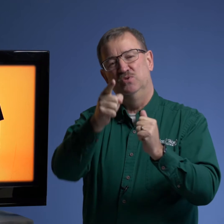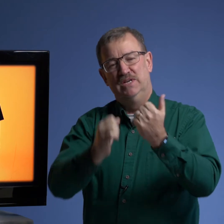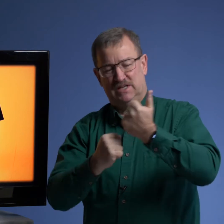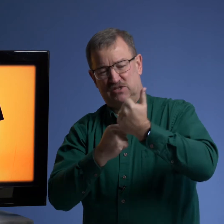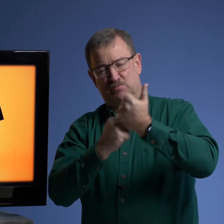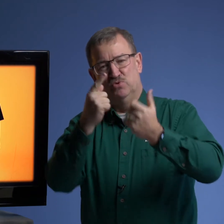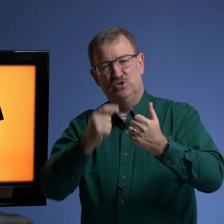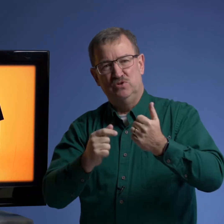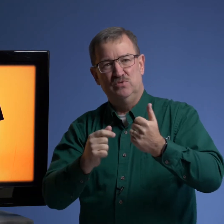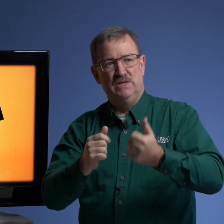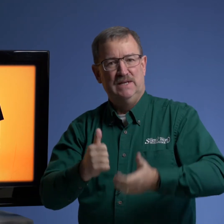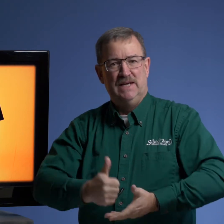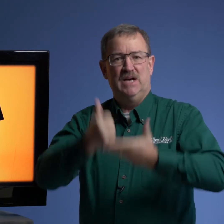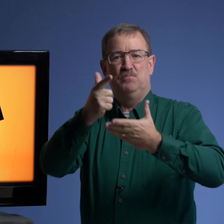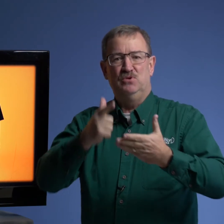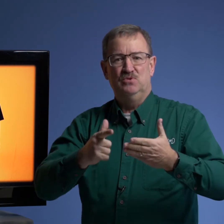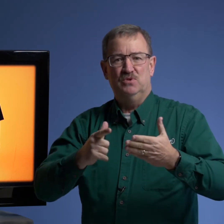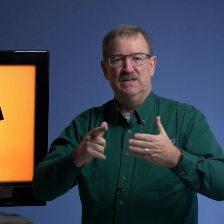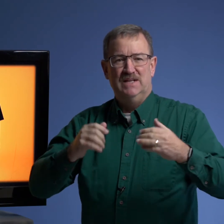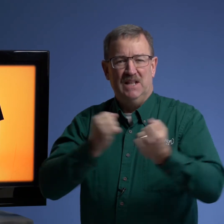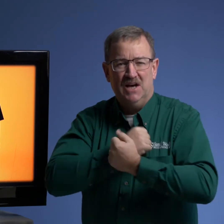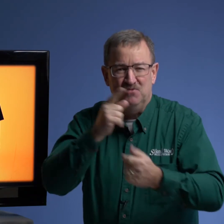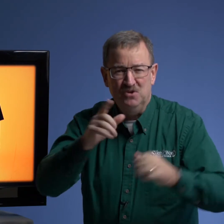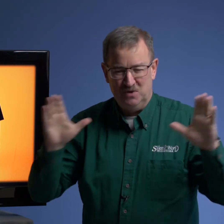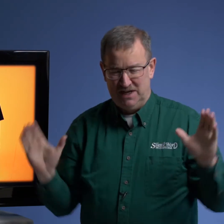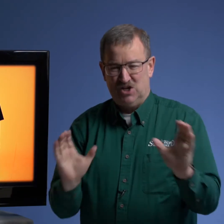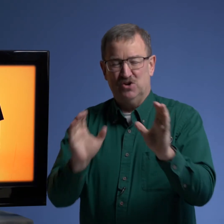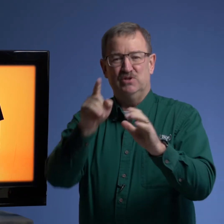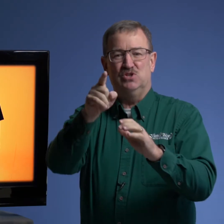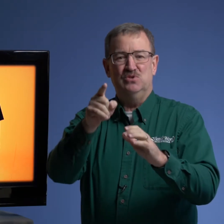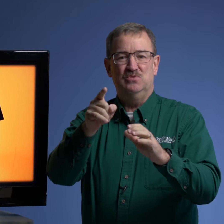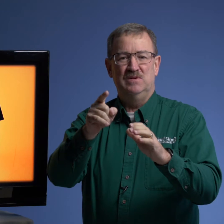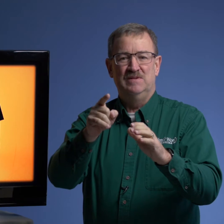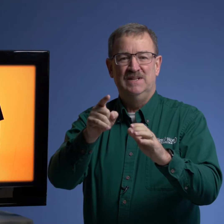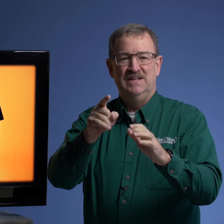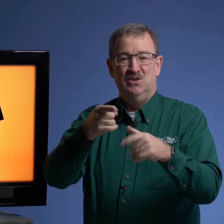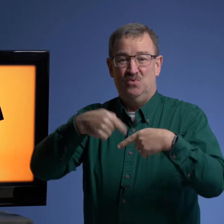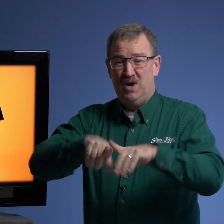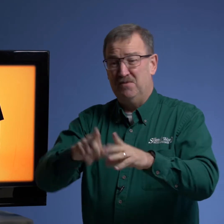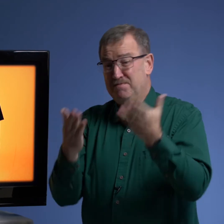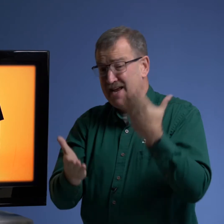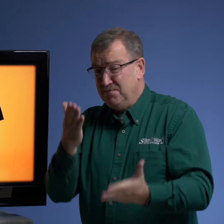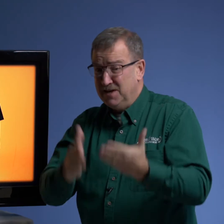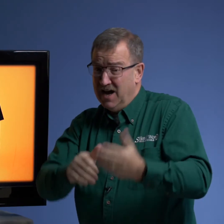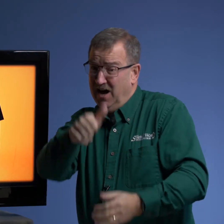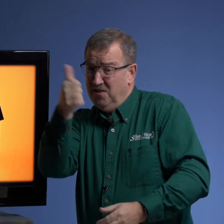and support you and help you and love you and encourage you while maybe other